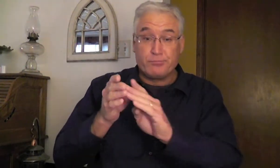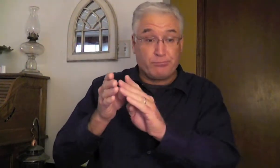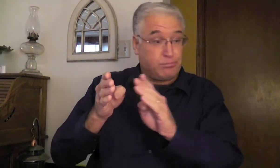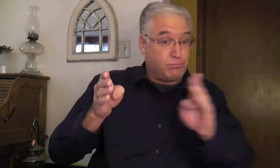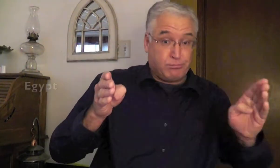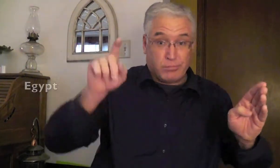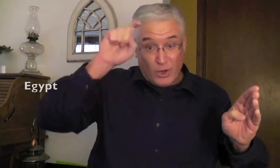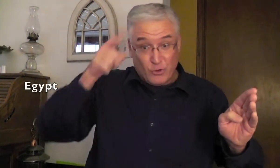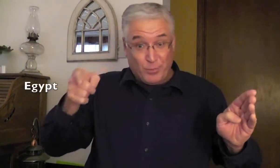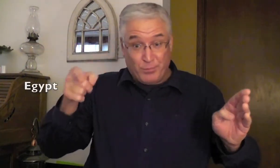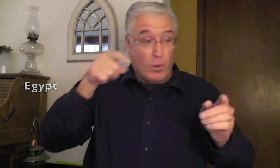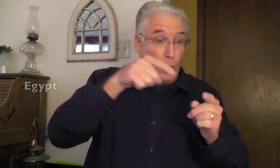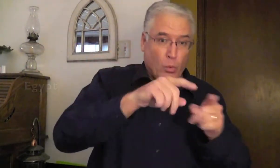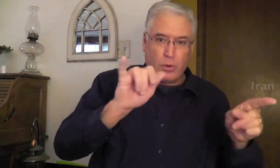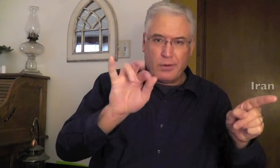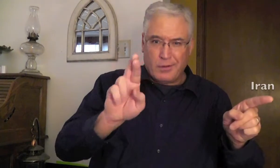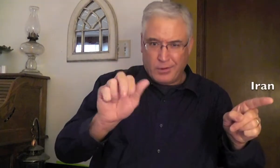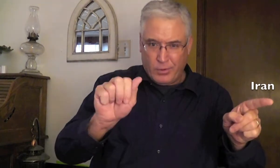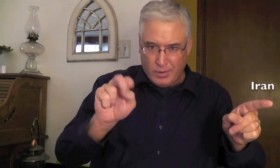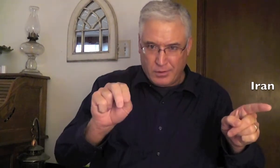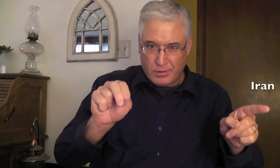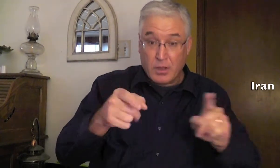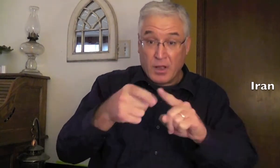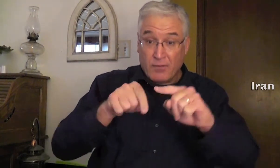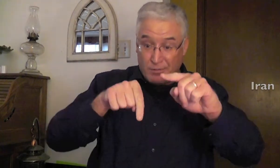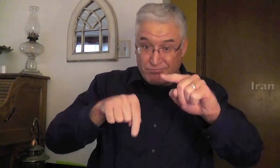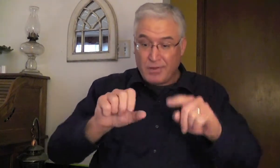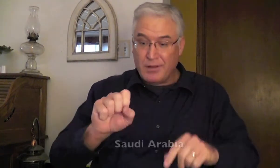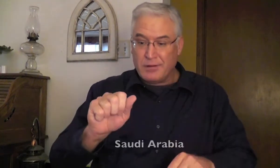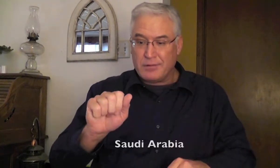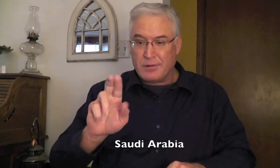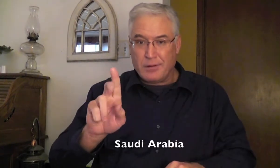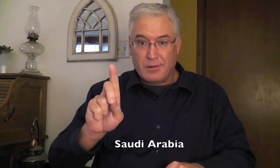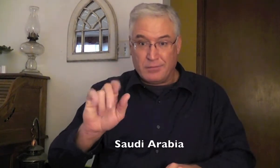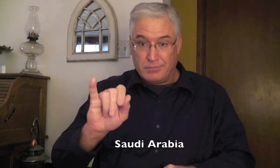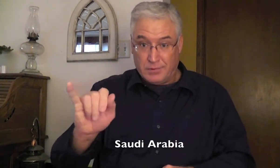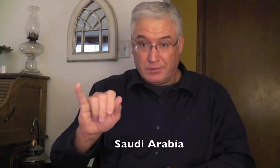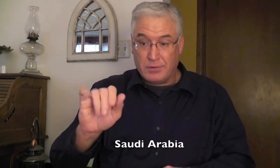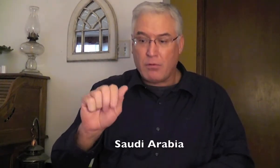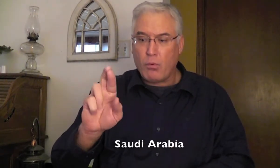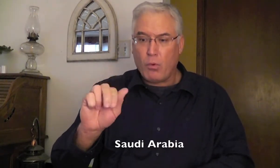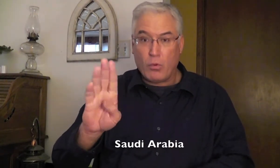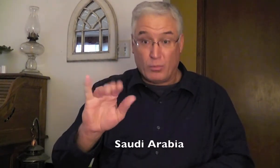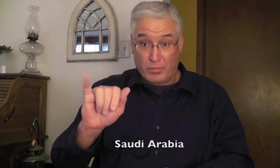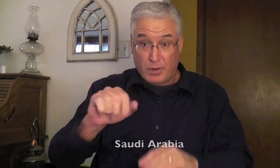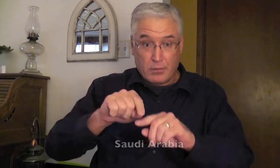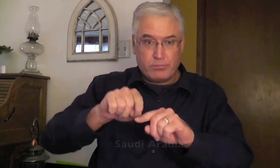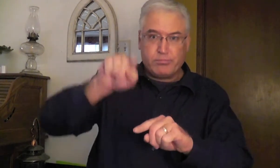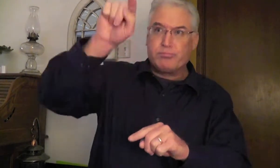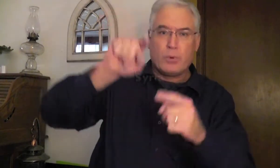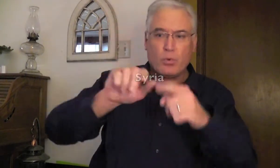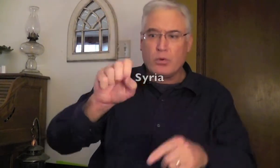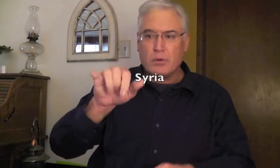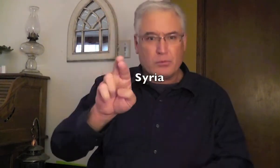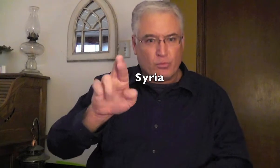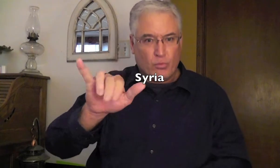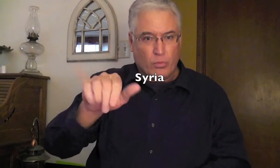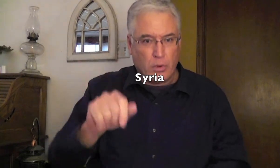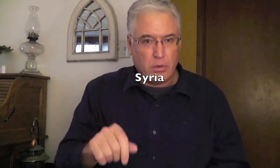is. It was all the way from Egypt to Iran, and from Saudi Arabia all the way to